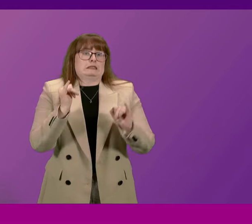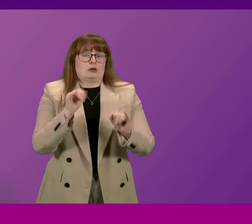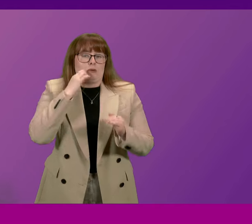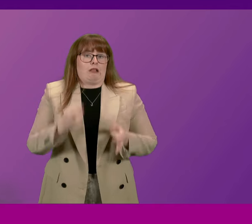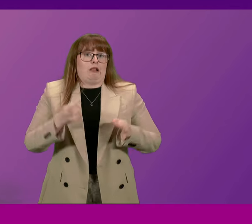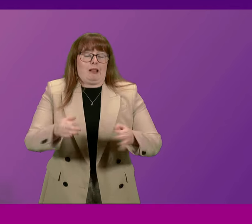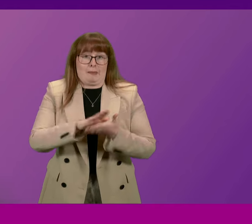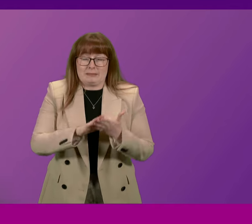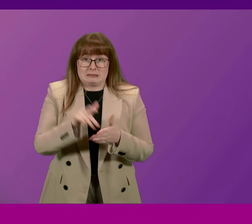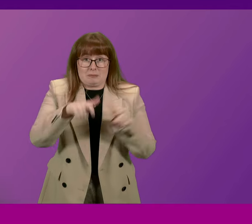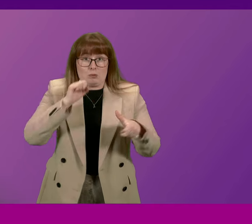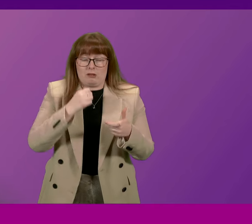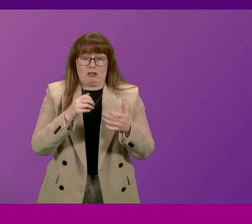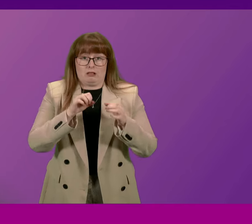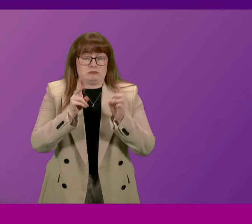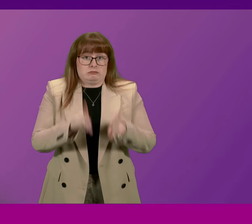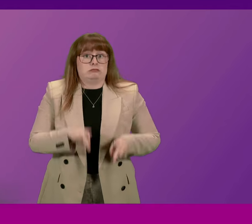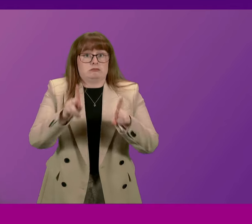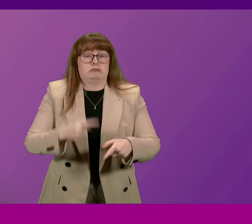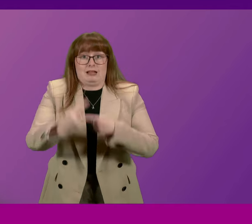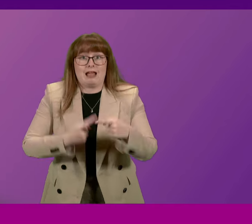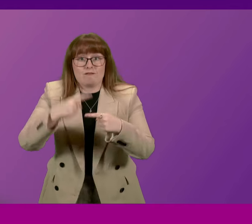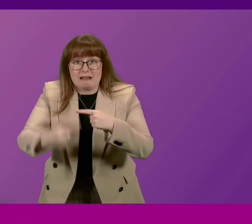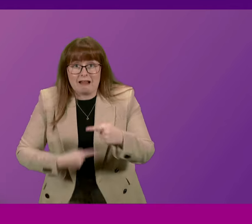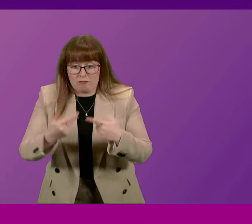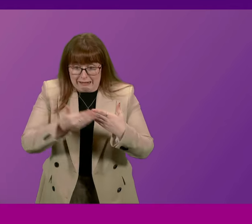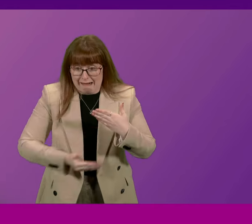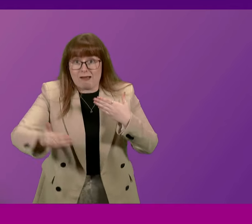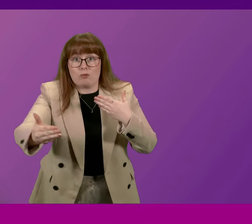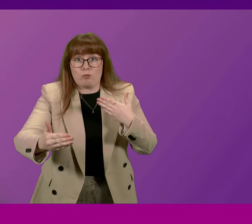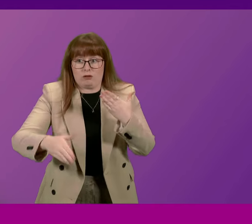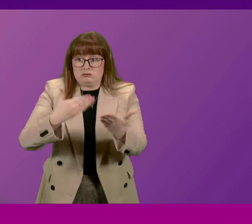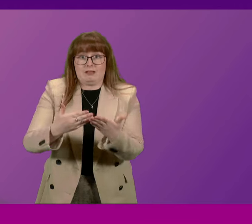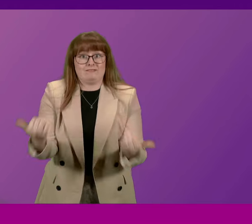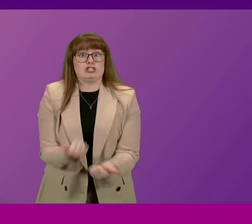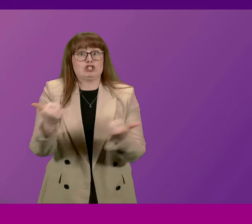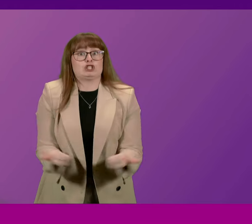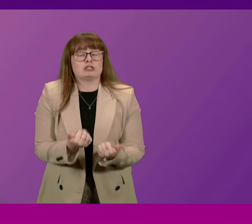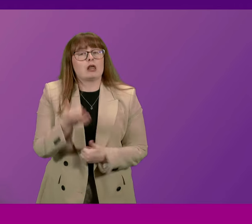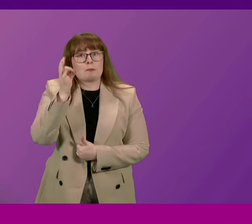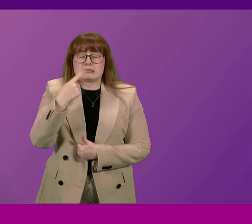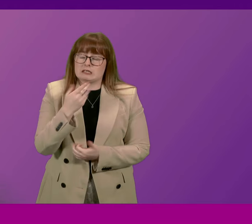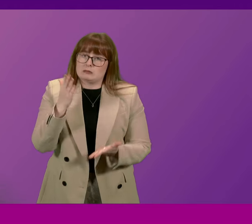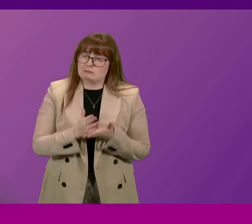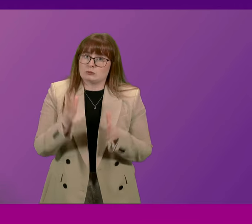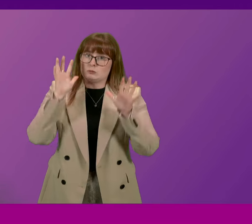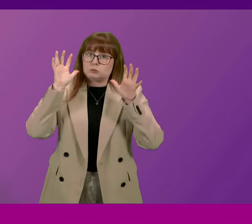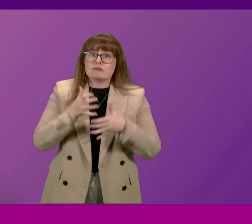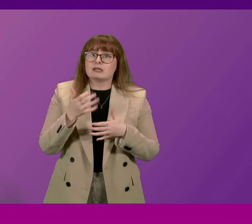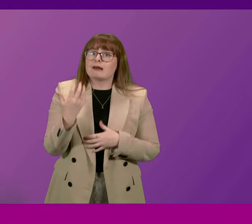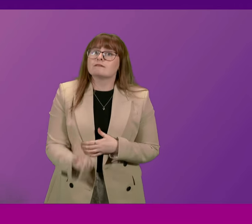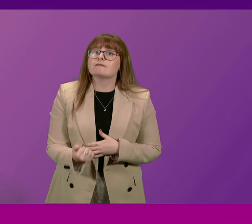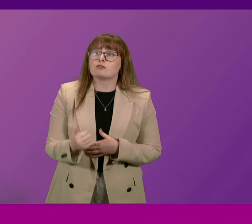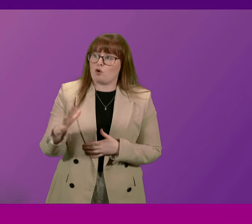more lives will be lost every year from now on. The Committee has expressed its concern that already